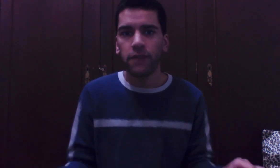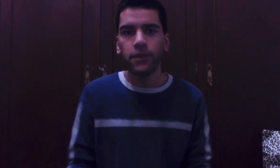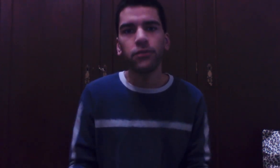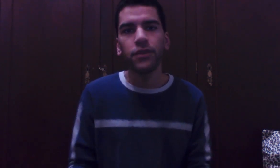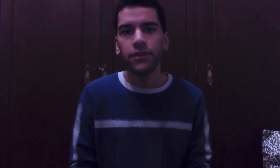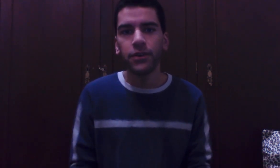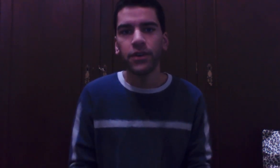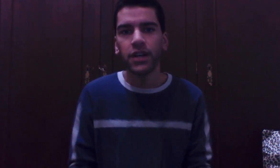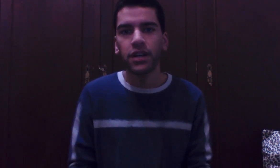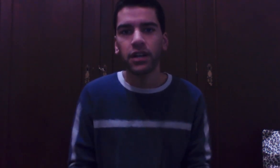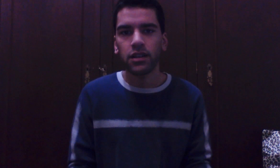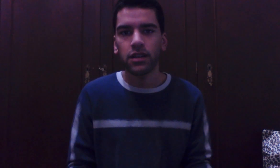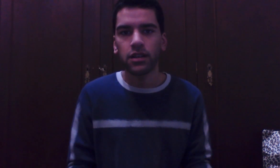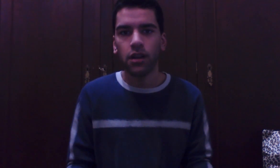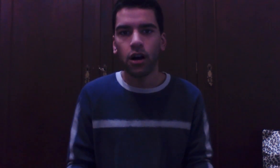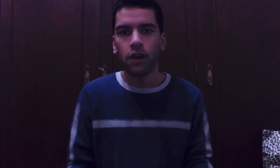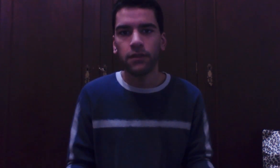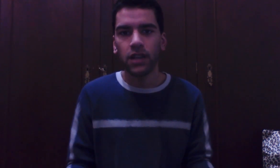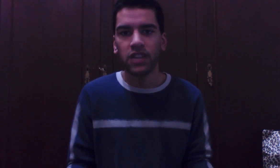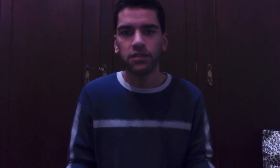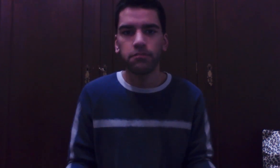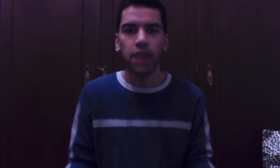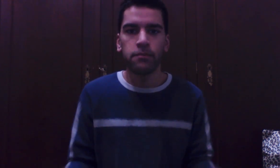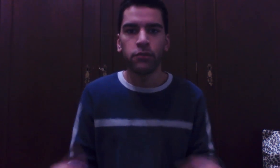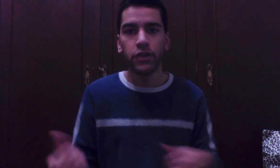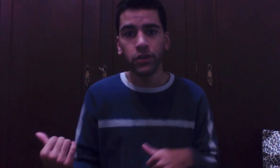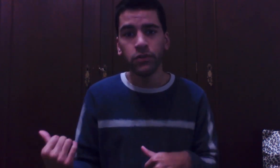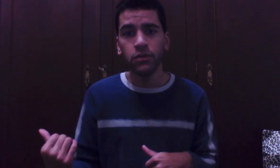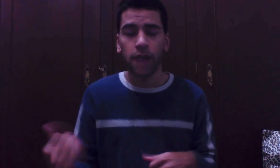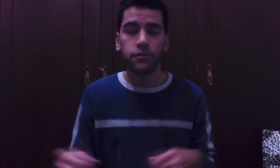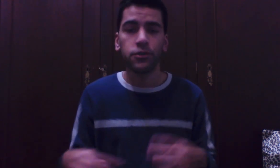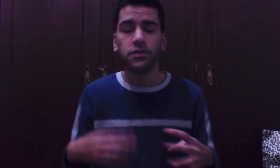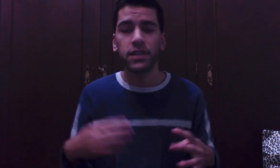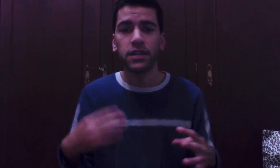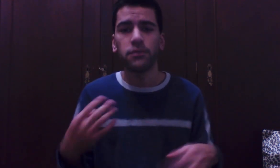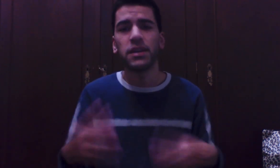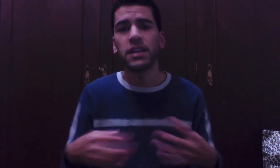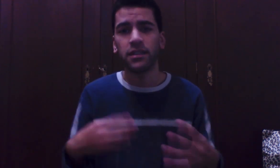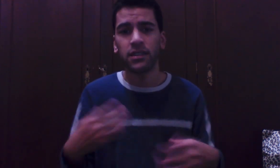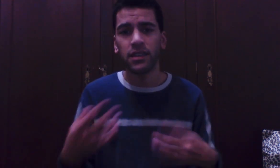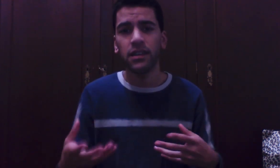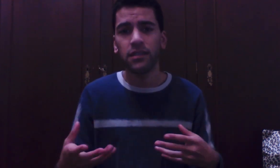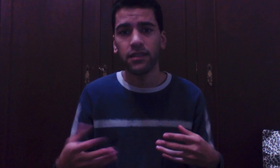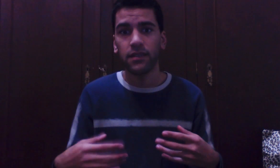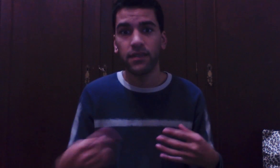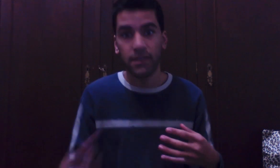first review here of Legend by Marie Lu I'm currently reading it Still